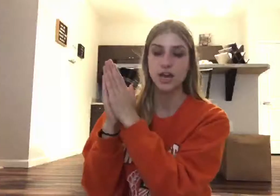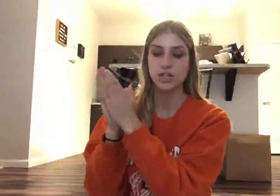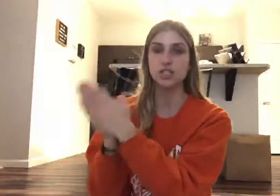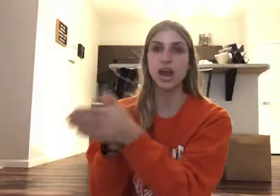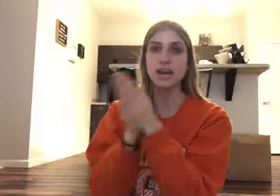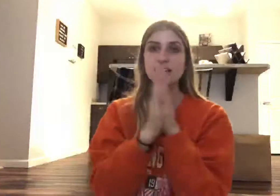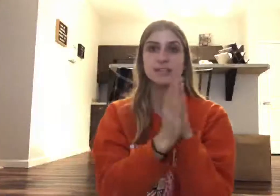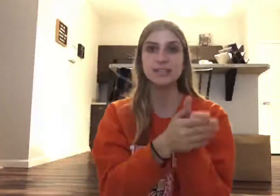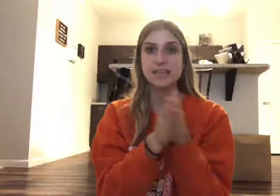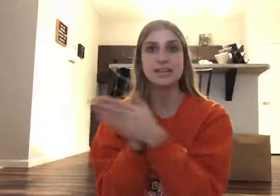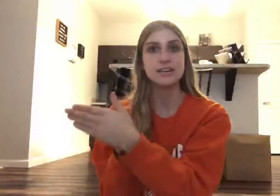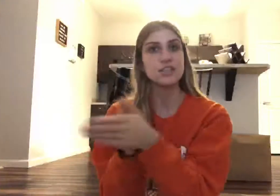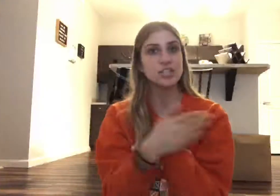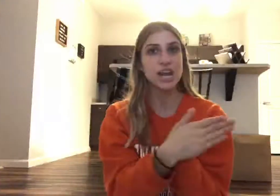shady, shady.